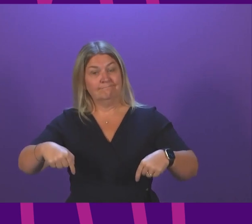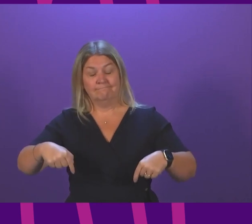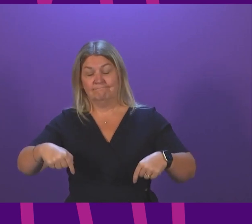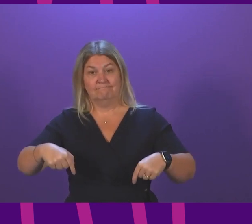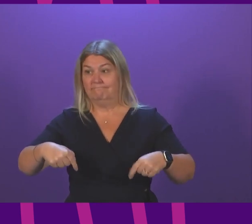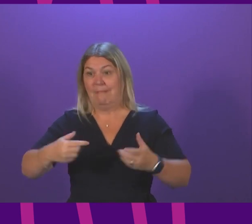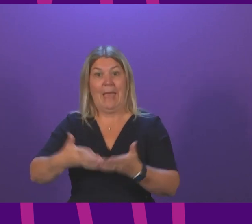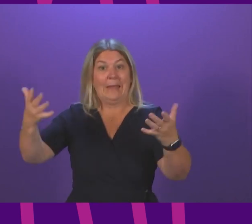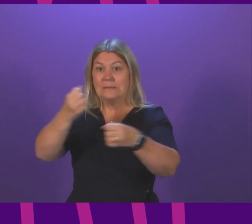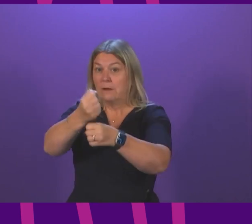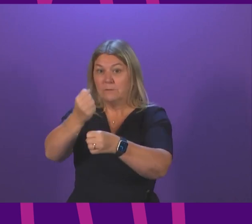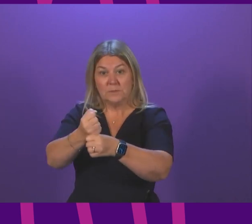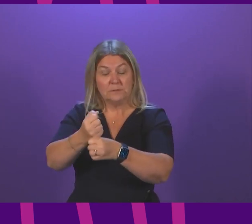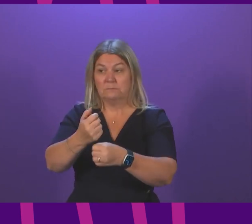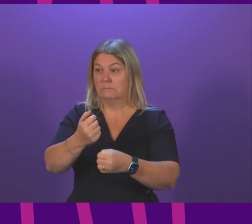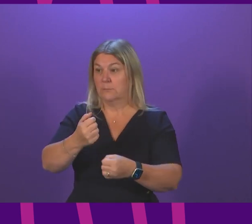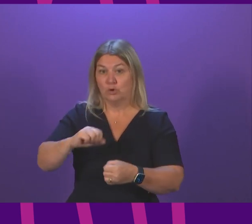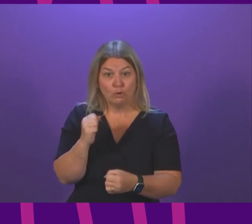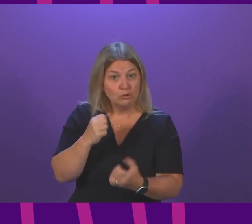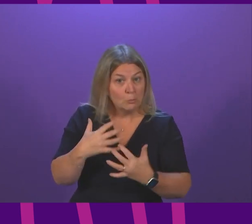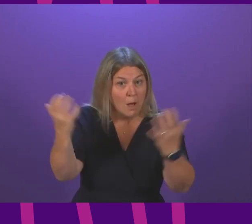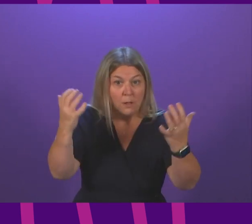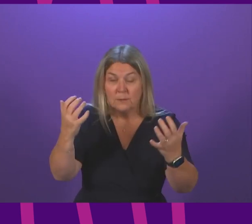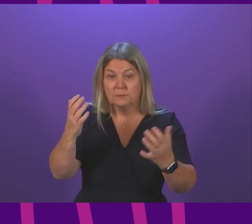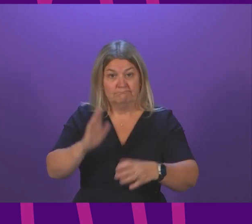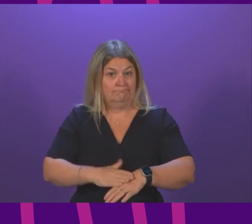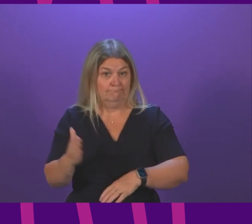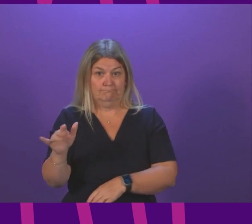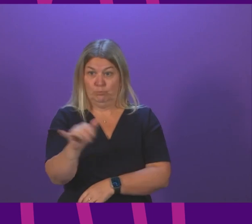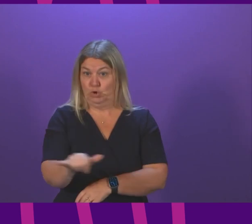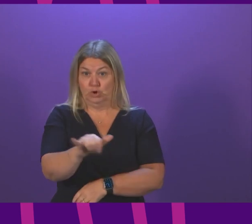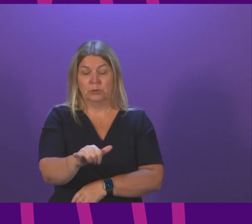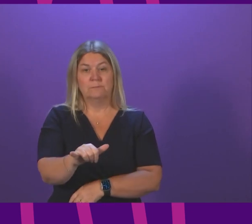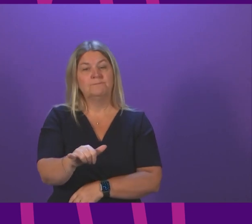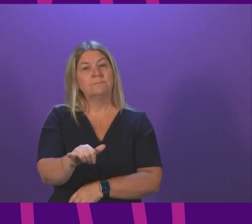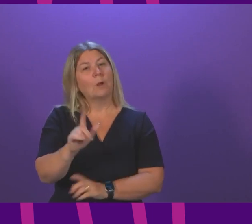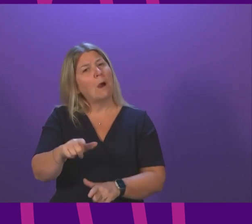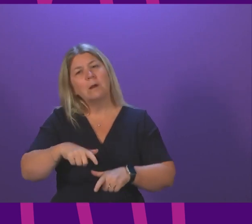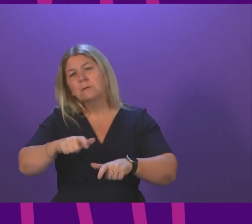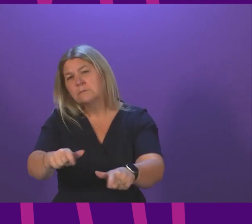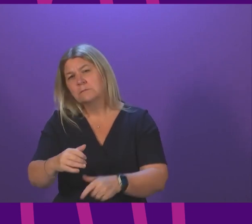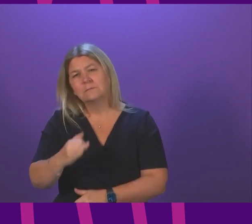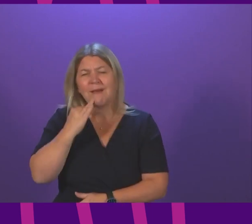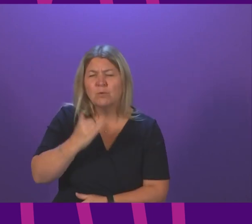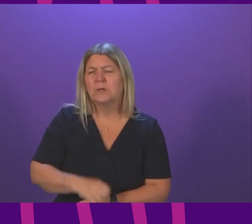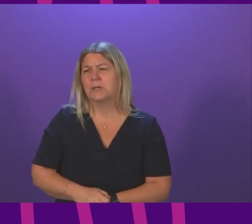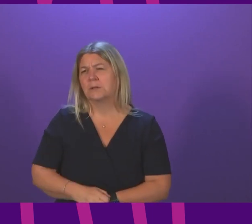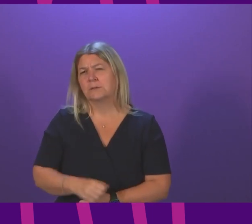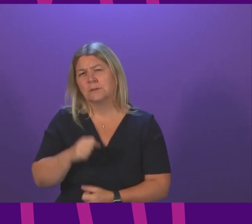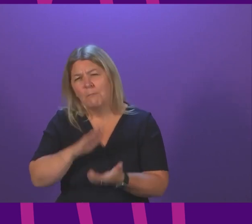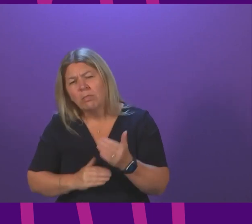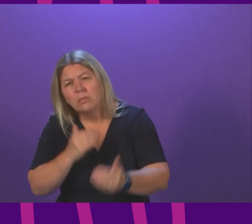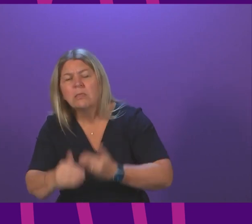any government in the Scottish Parliament is simply unable to continue week after week, month after month, year after